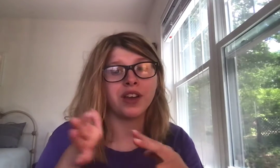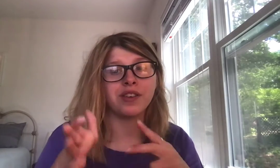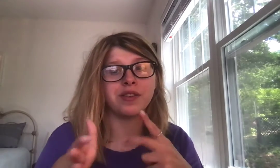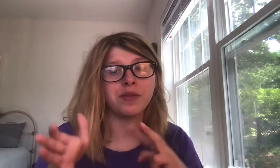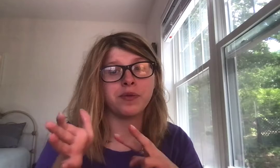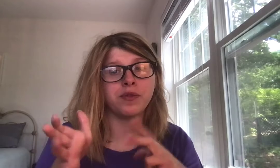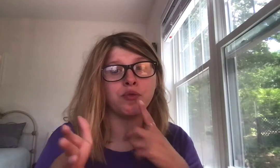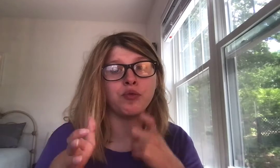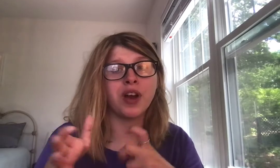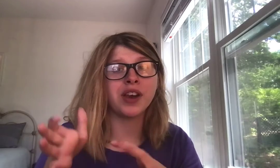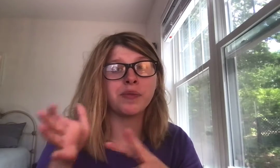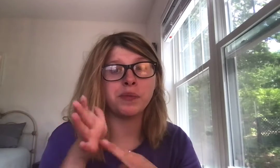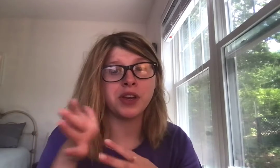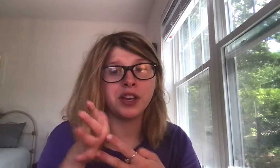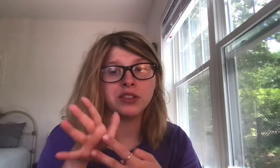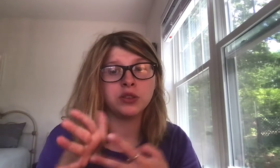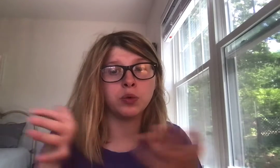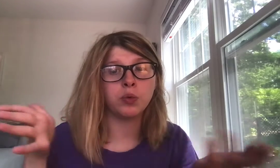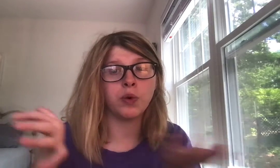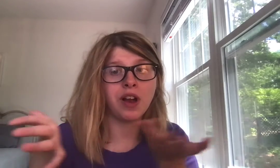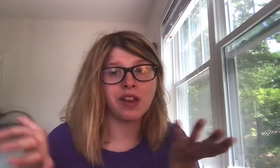red means stop